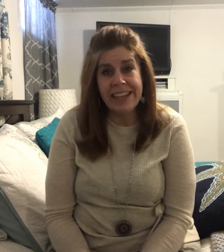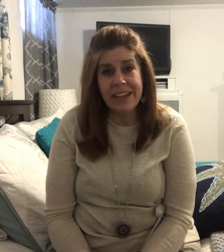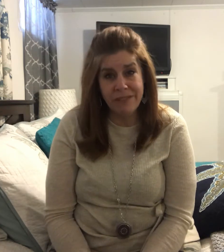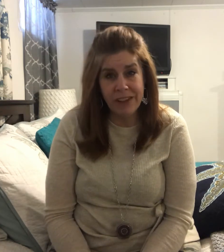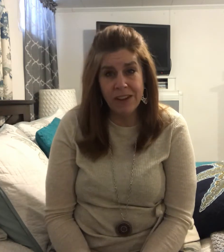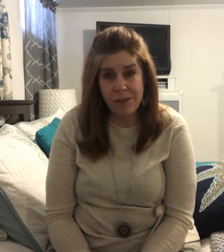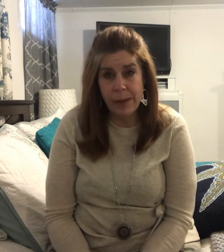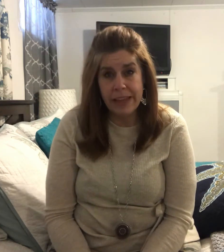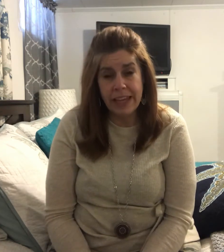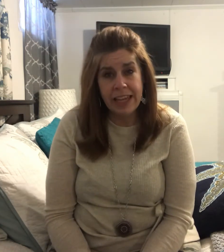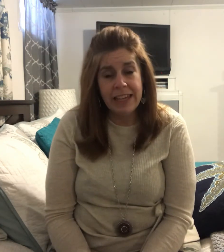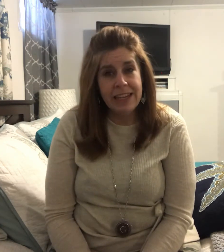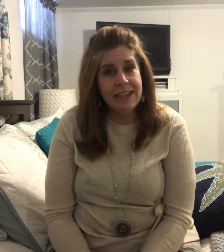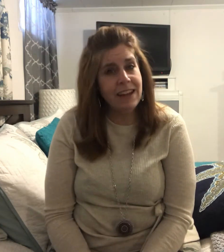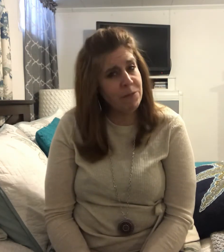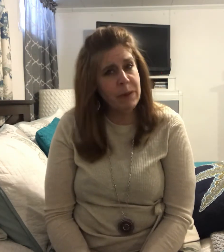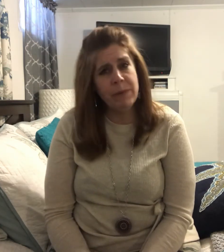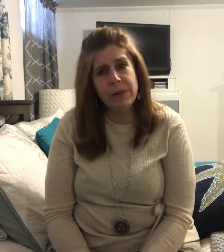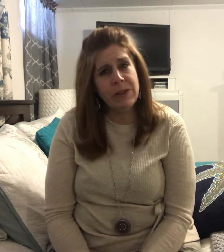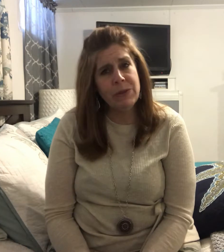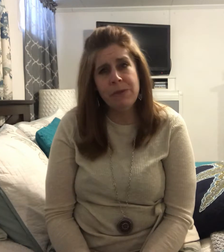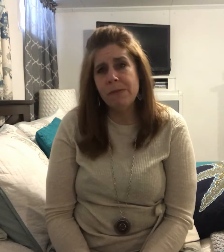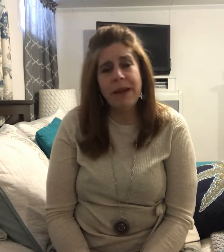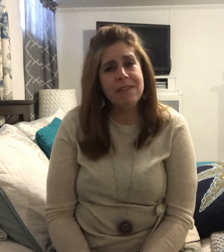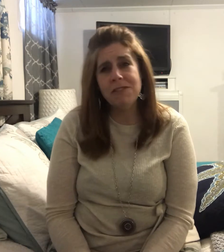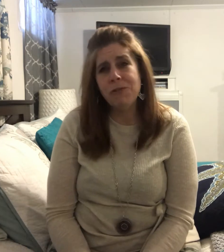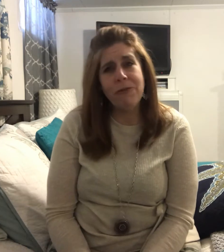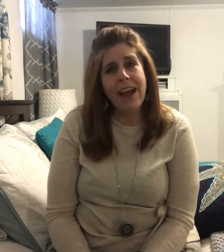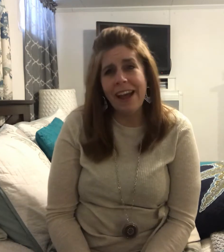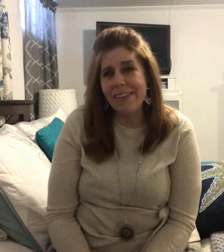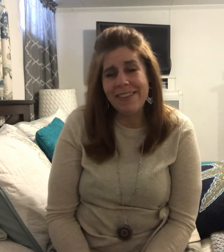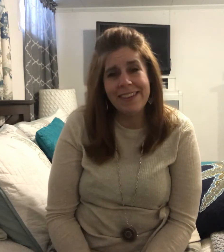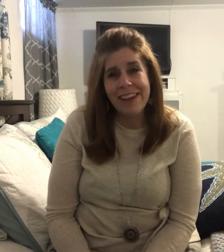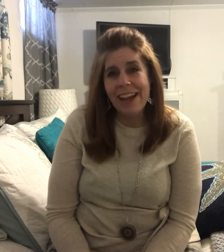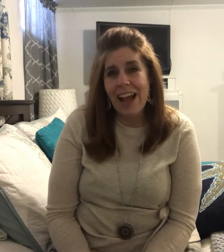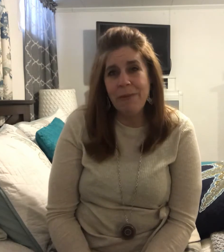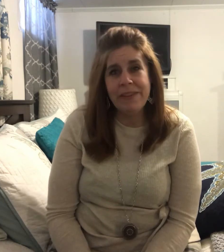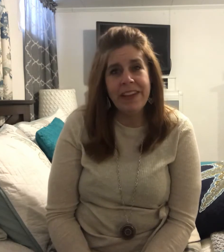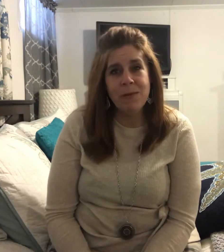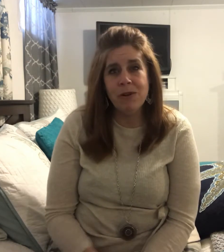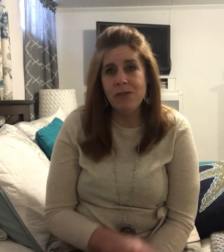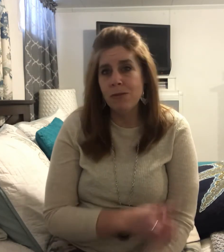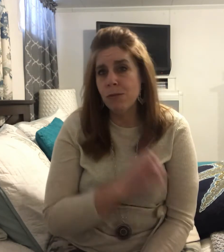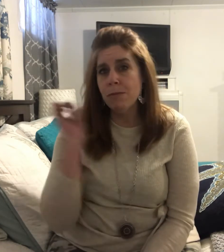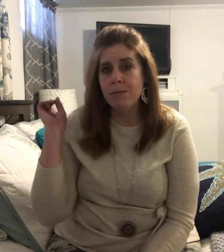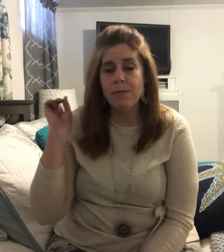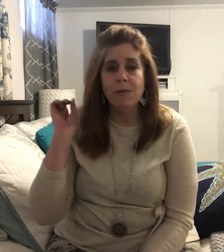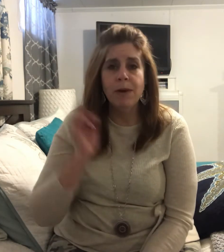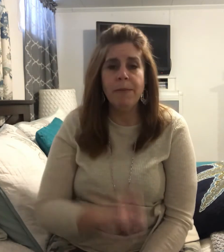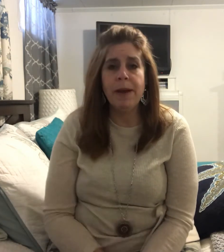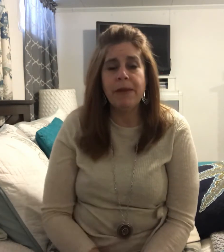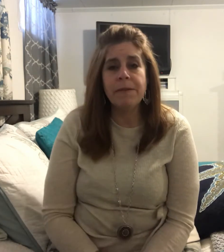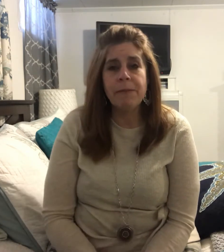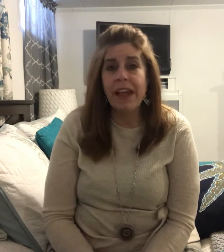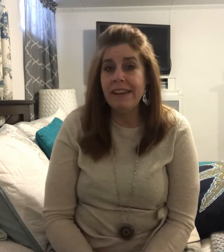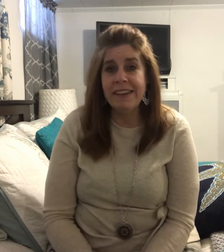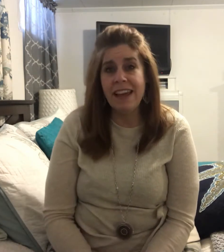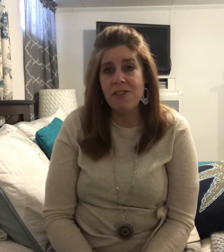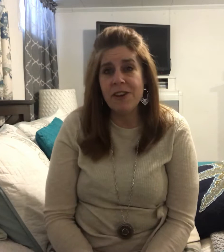of fingerspelling. Deaf people, you spell too fast! I mean that word just right by me. I didn't catch it.